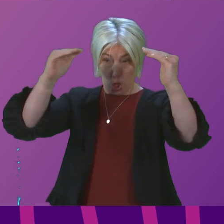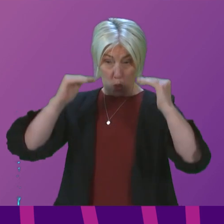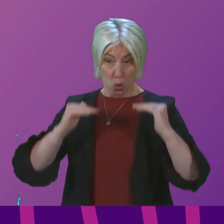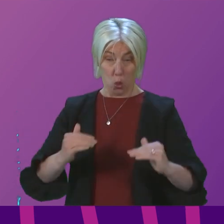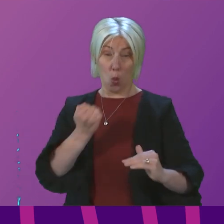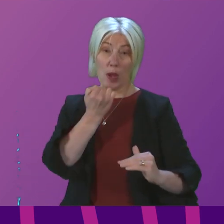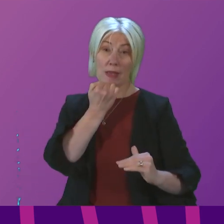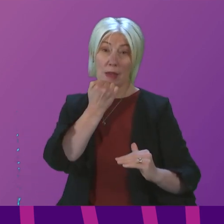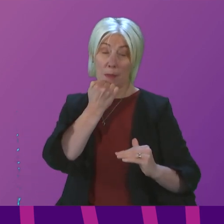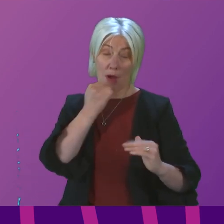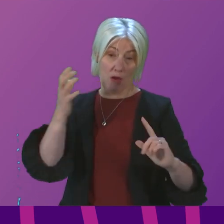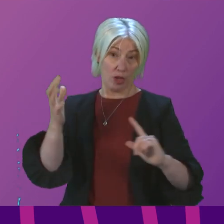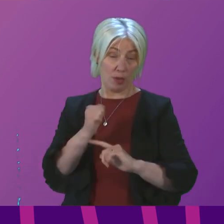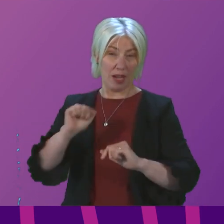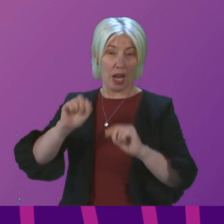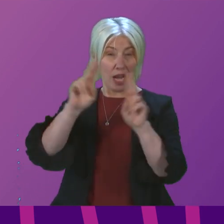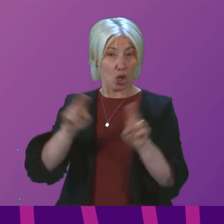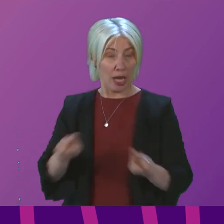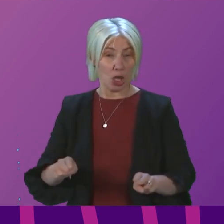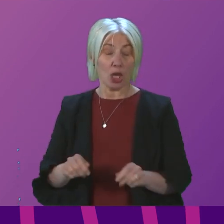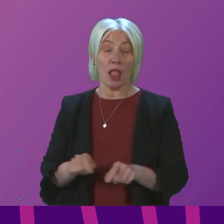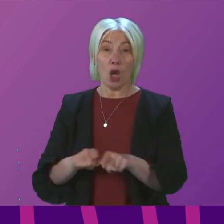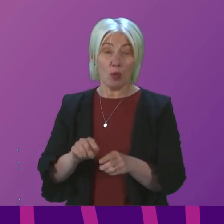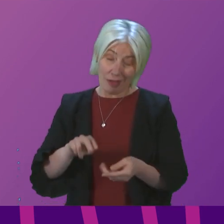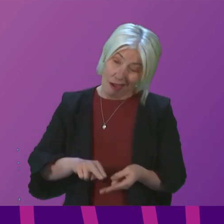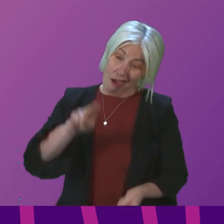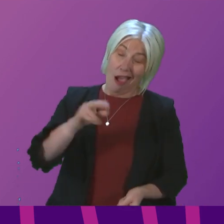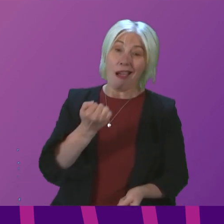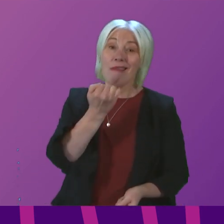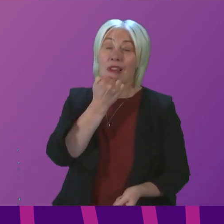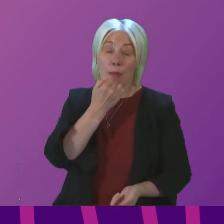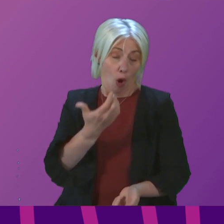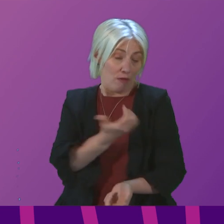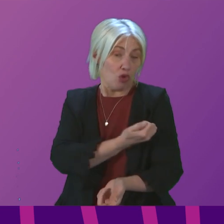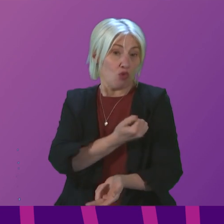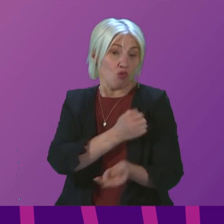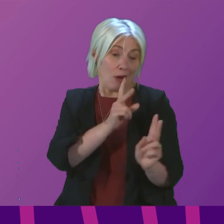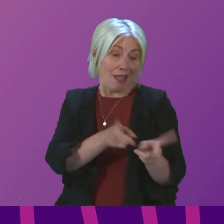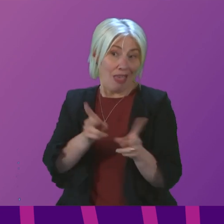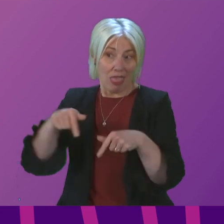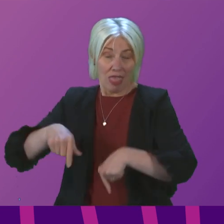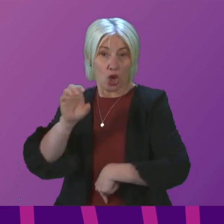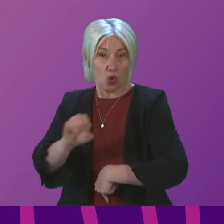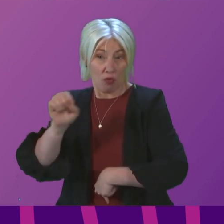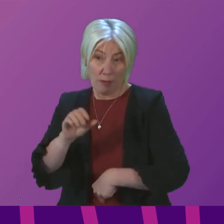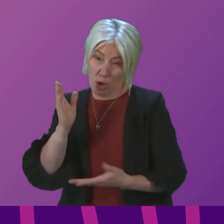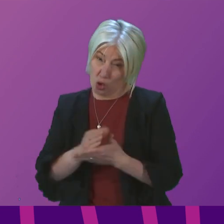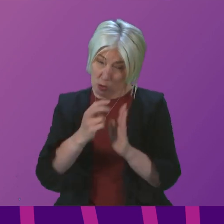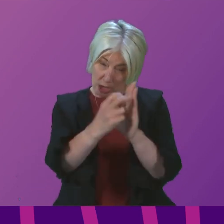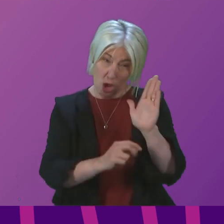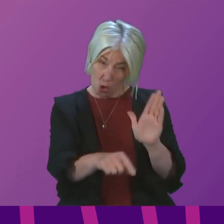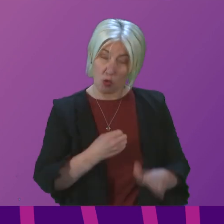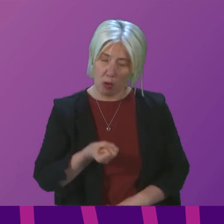rankings. The highest drug deaths in Europe. First Minister, surely this is a record you're ashamed of.